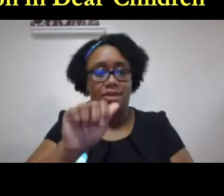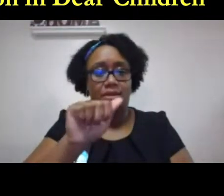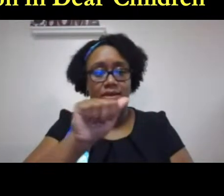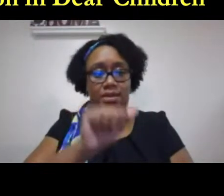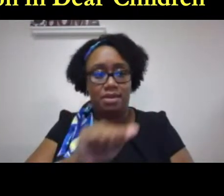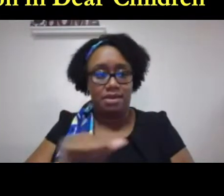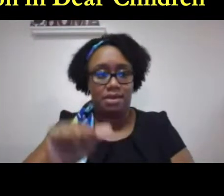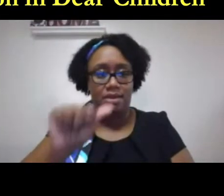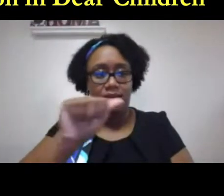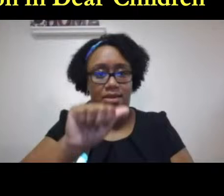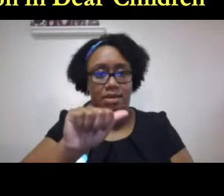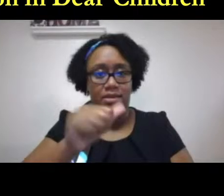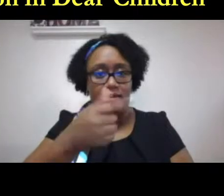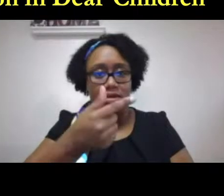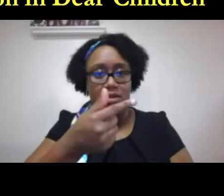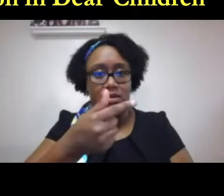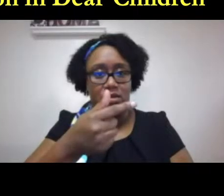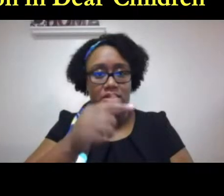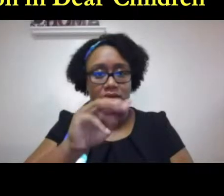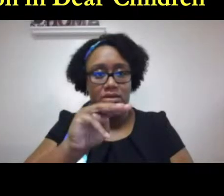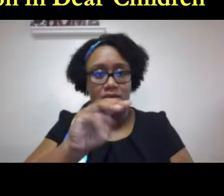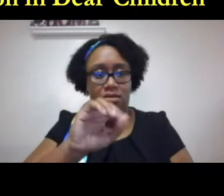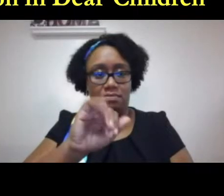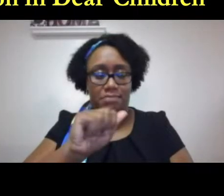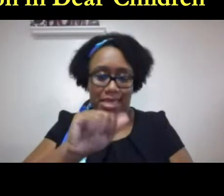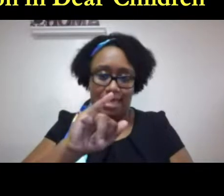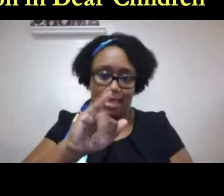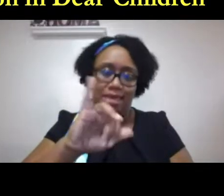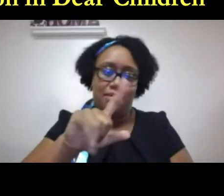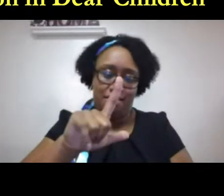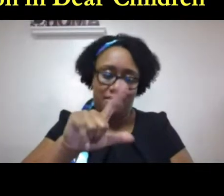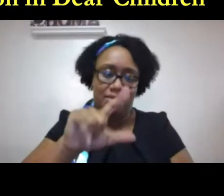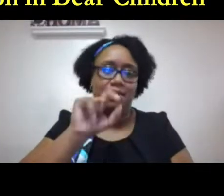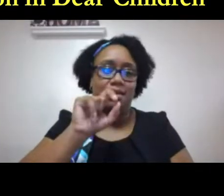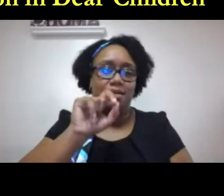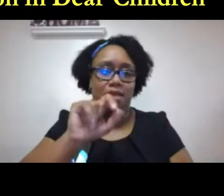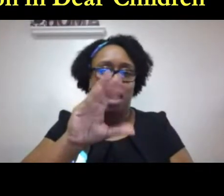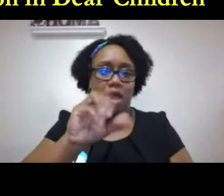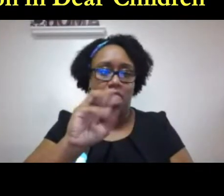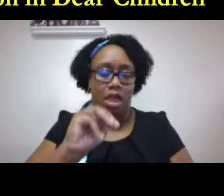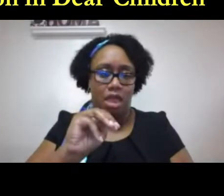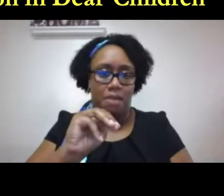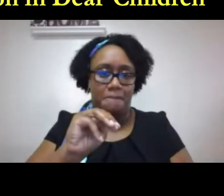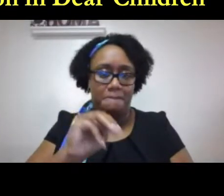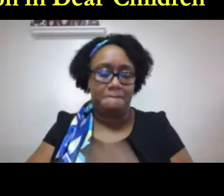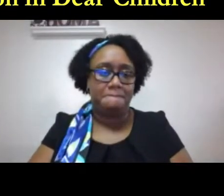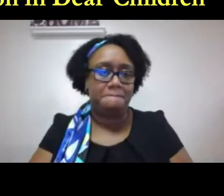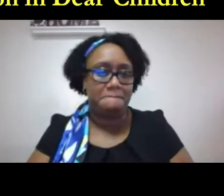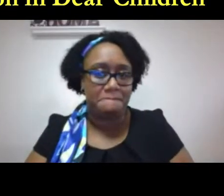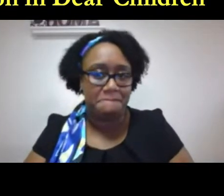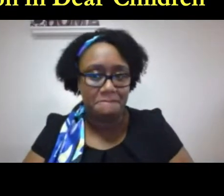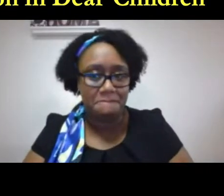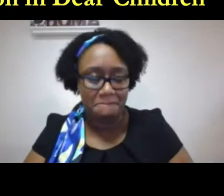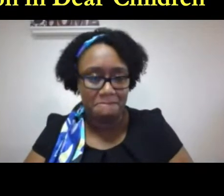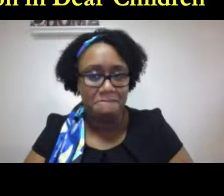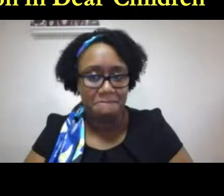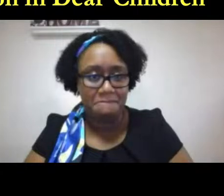a l b e c k f o r d at gmail dot com